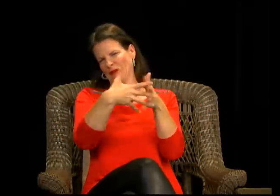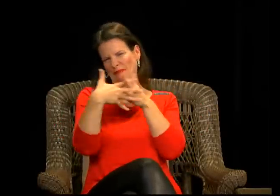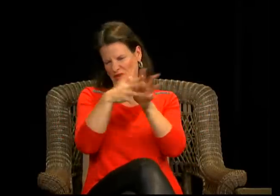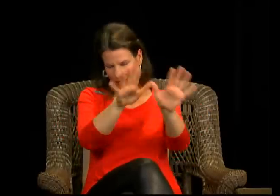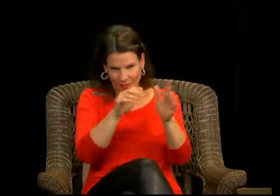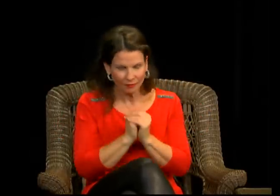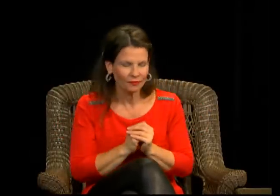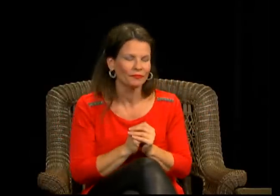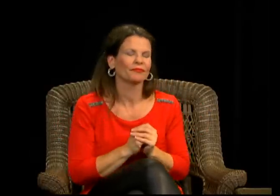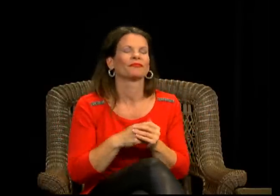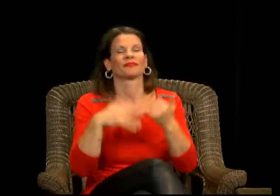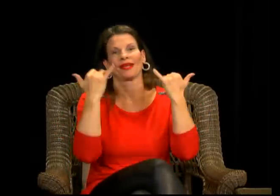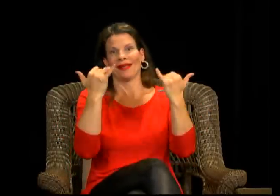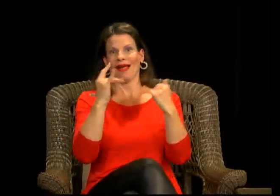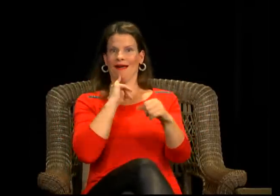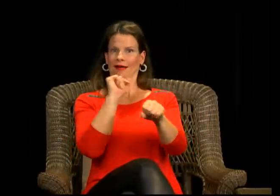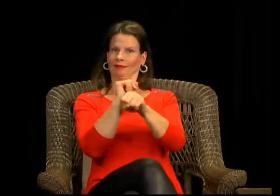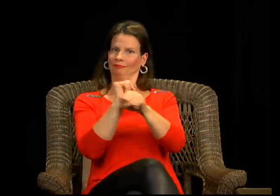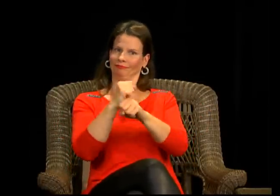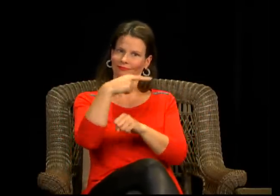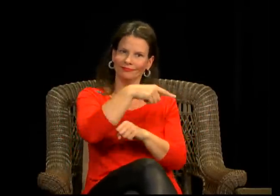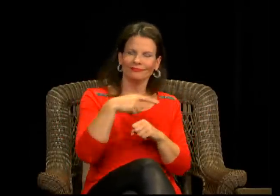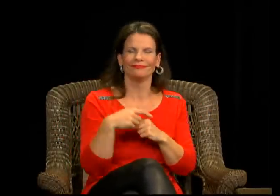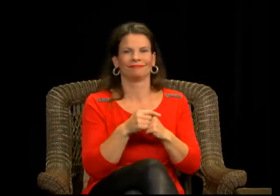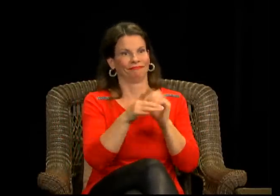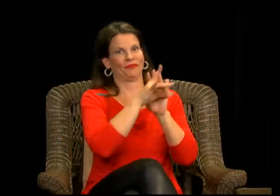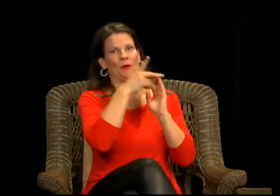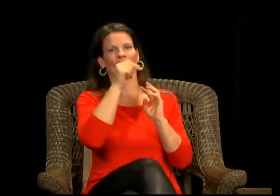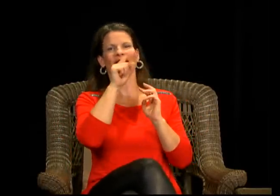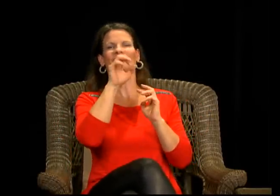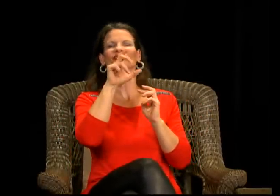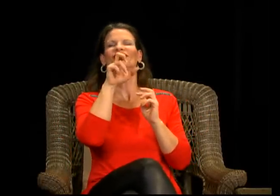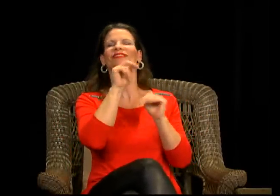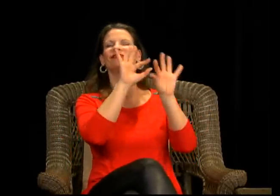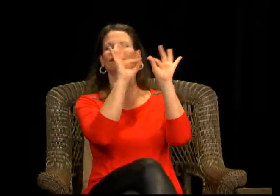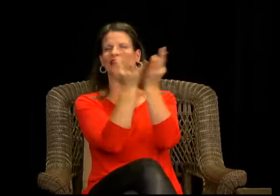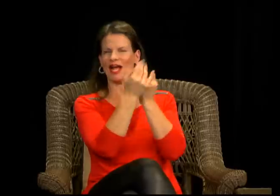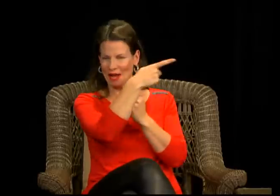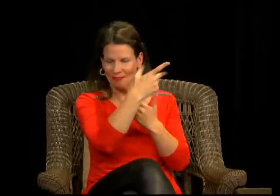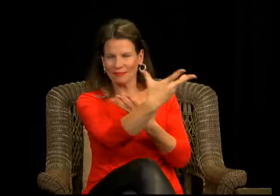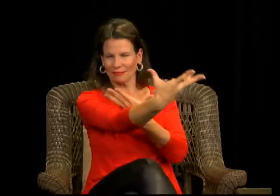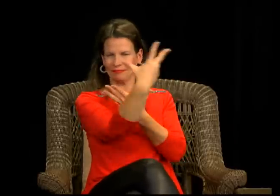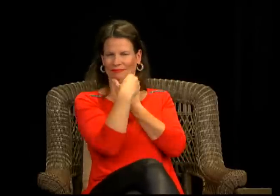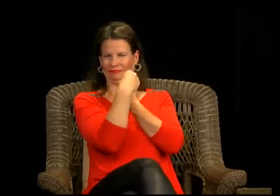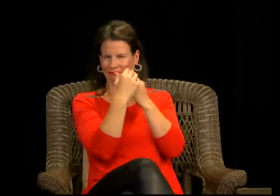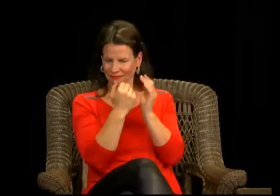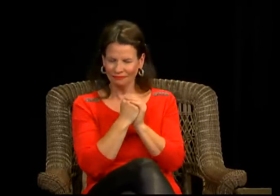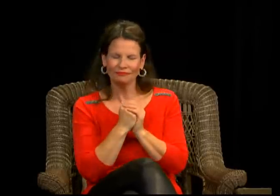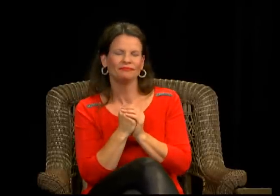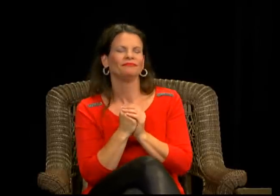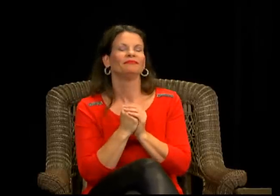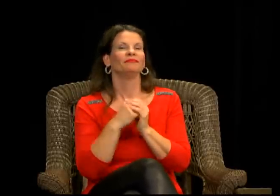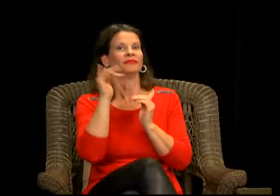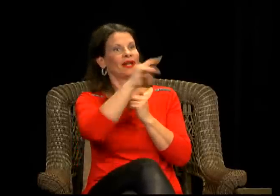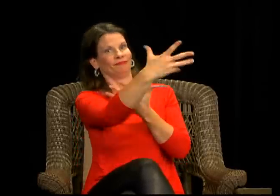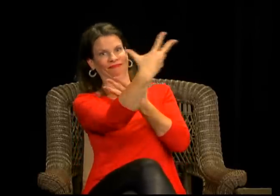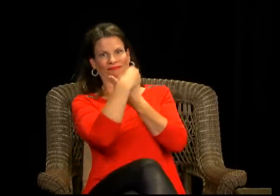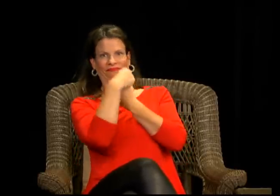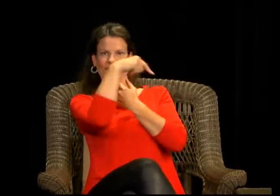in America. So it so happened that they picked a family named Petersons and they